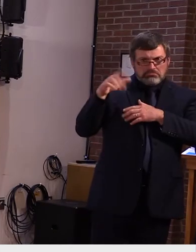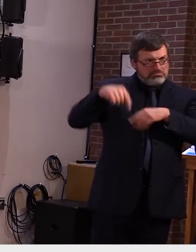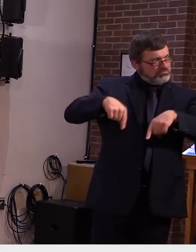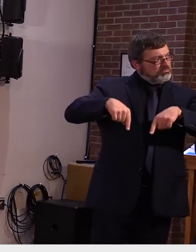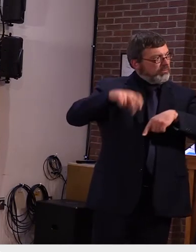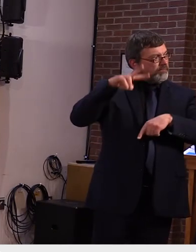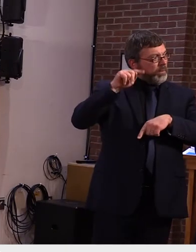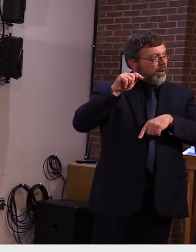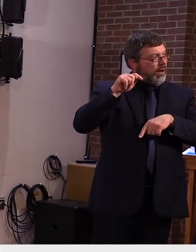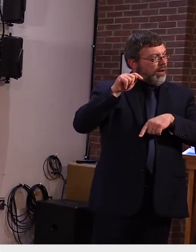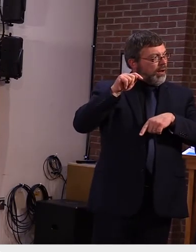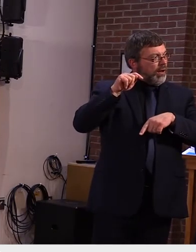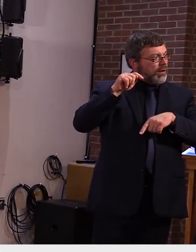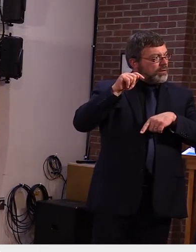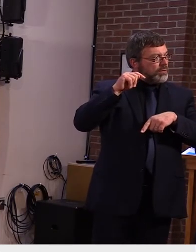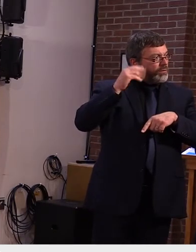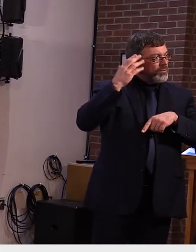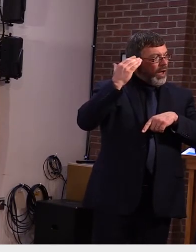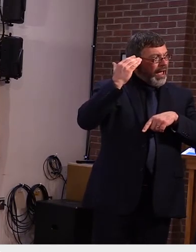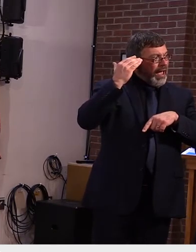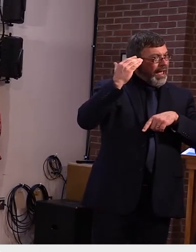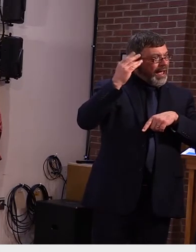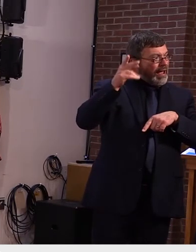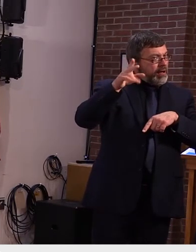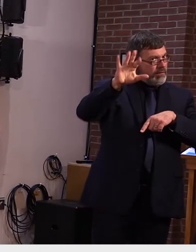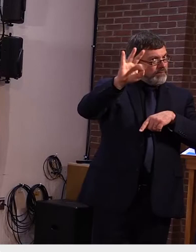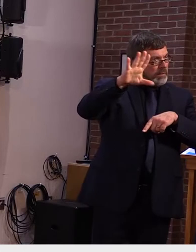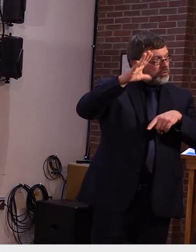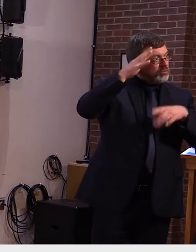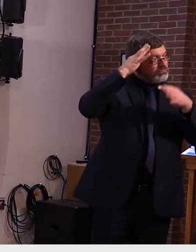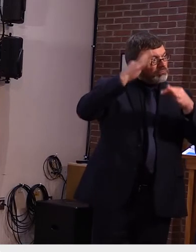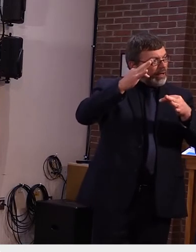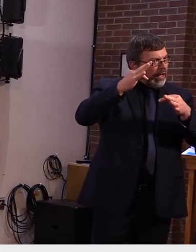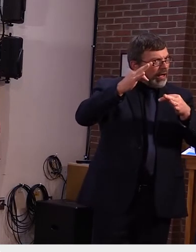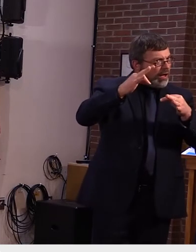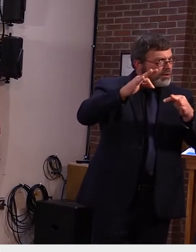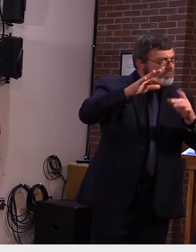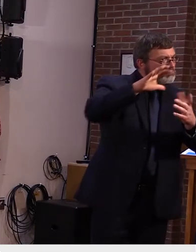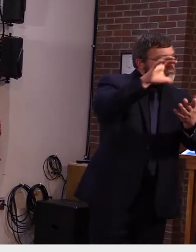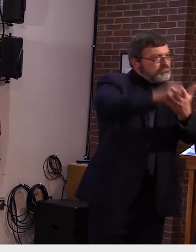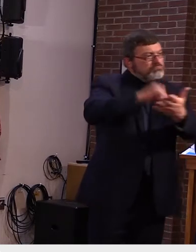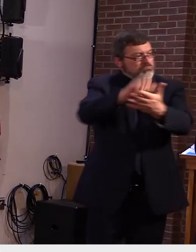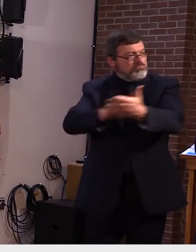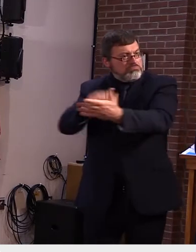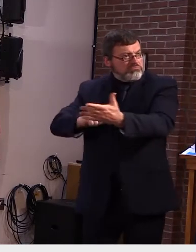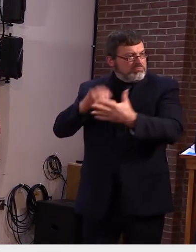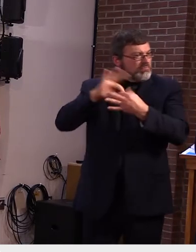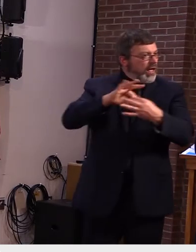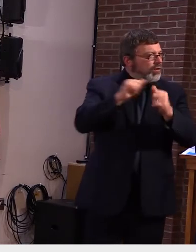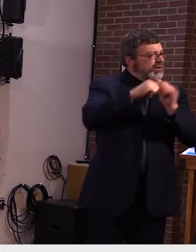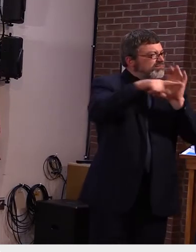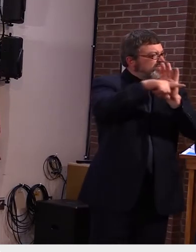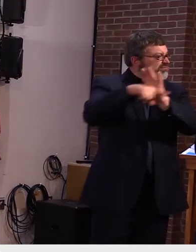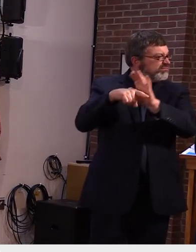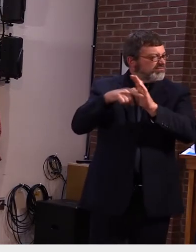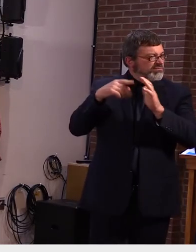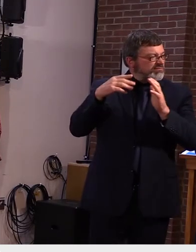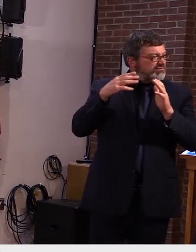uh have not uh encountered that and uh have not heard of anything like that um